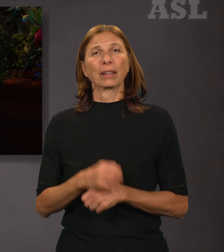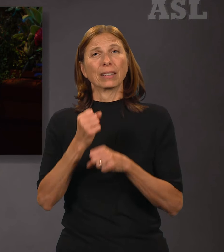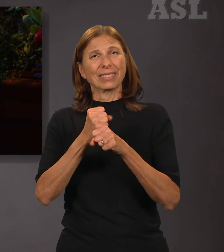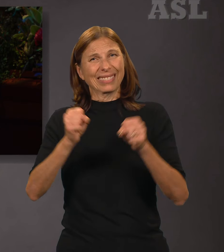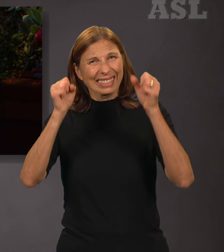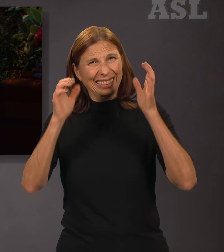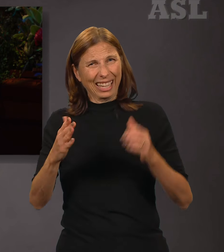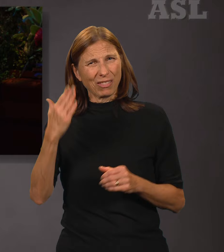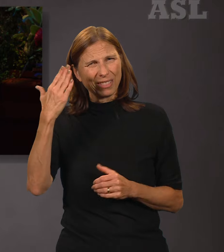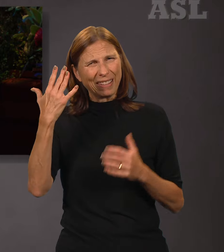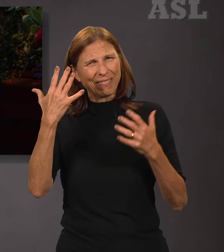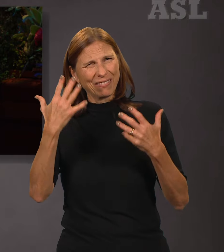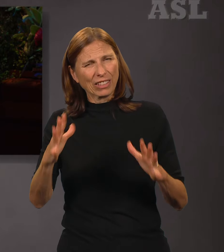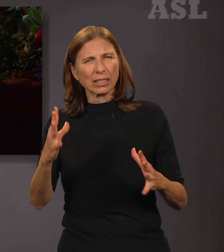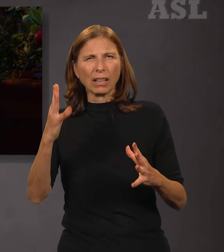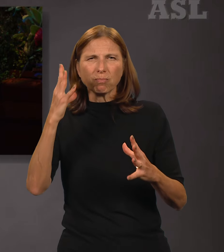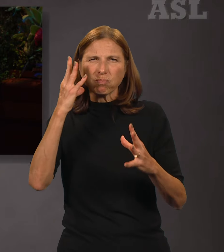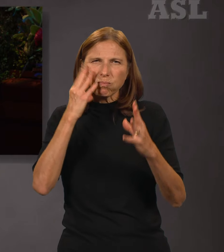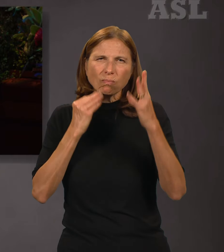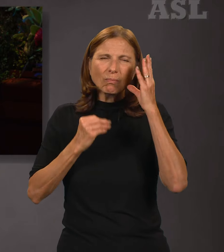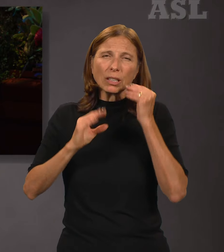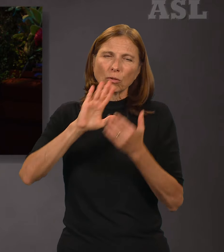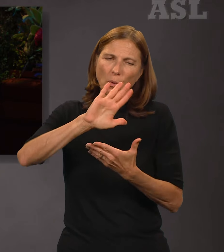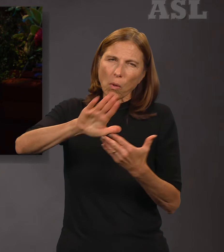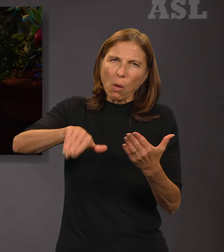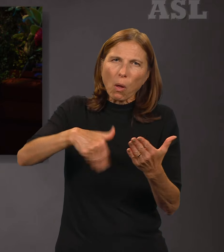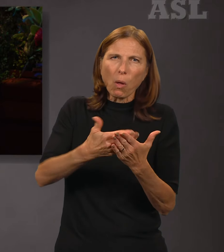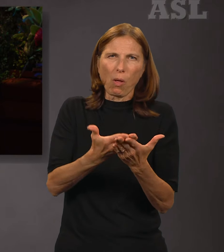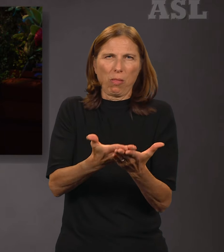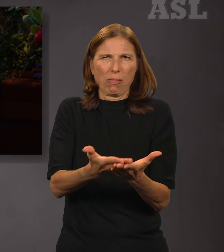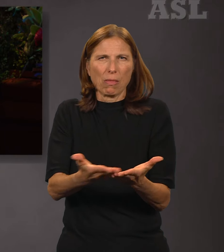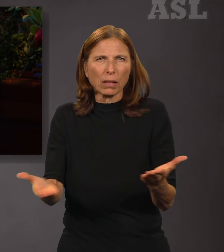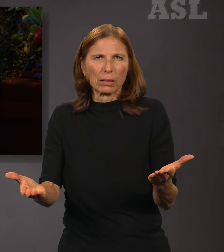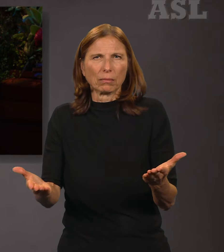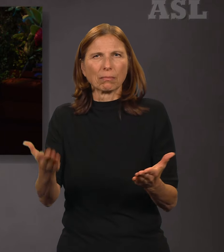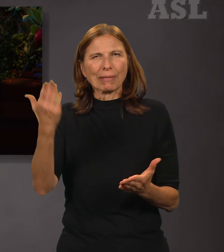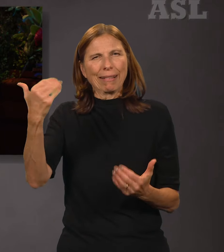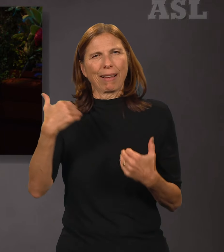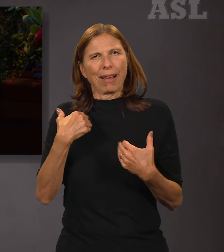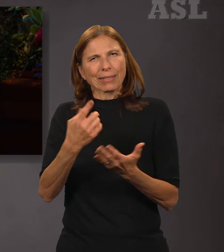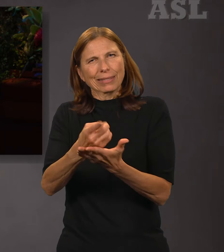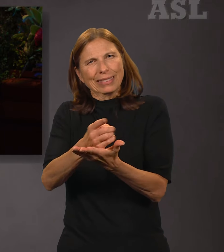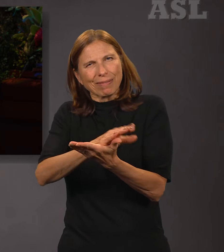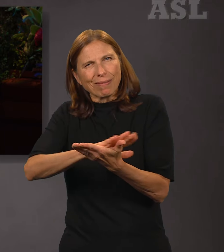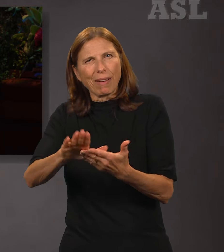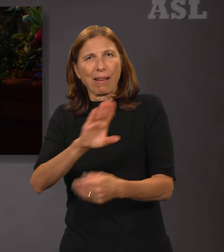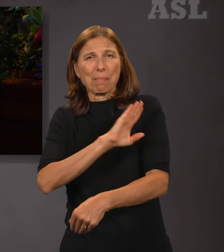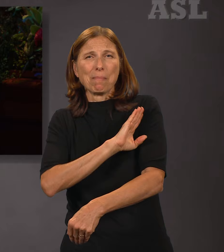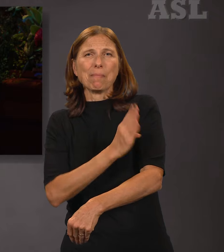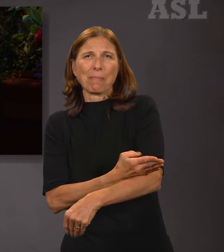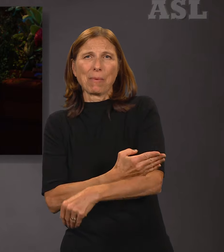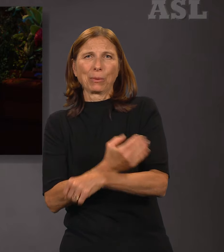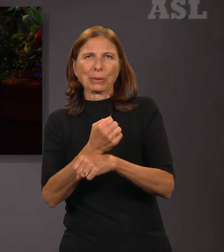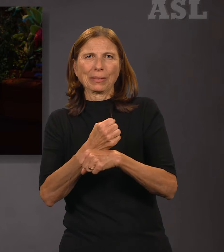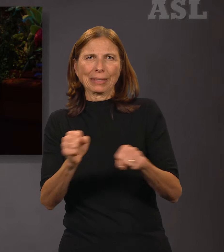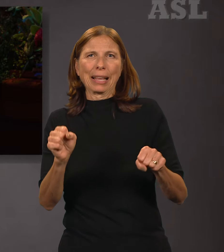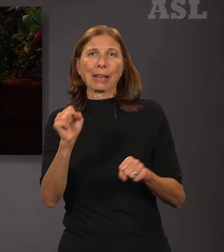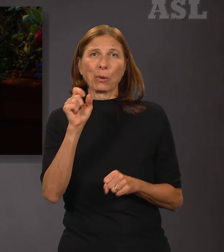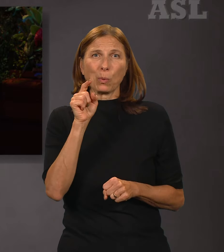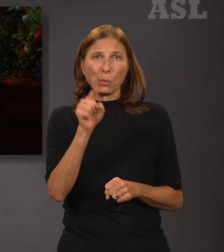below all things and is in a divine position to lift you and claim you from the darkest abyss and bring you